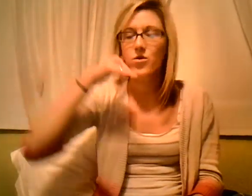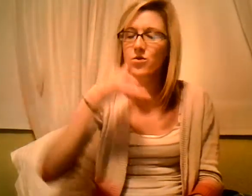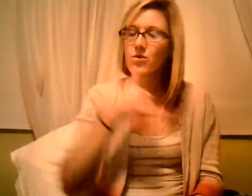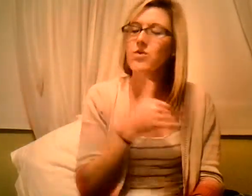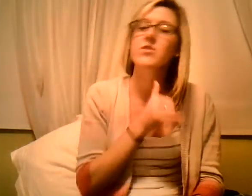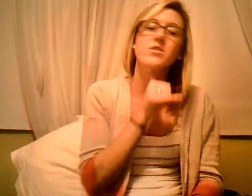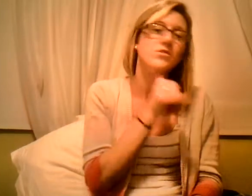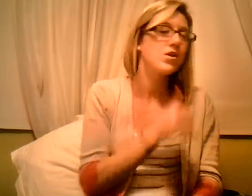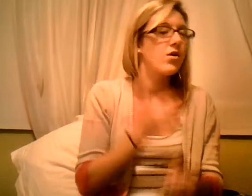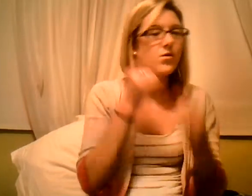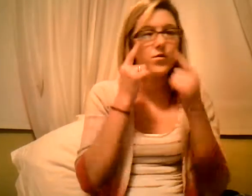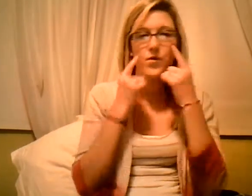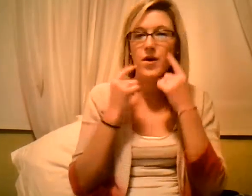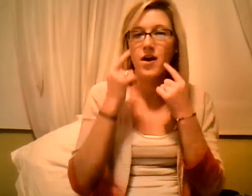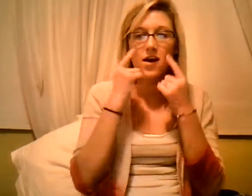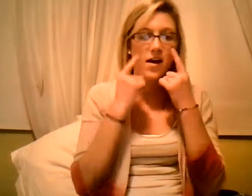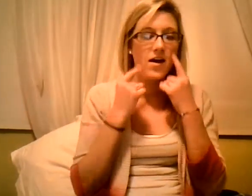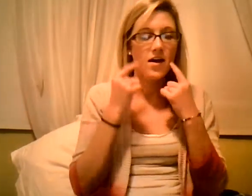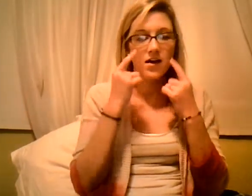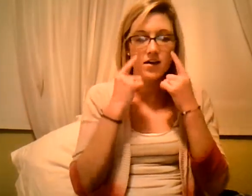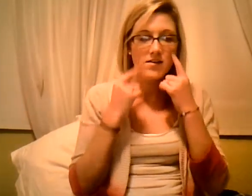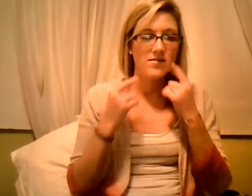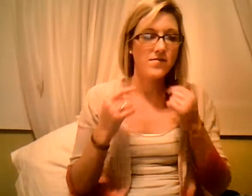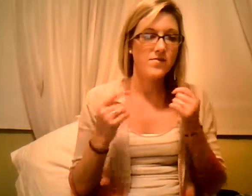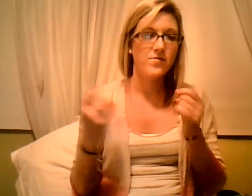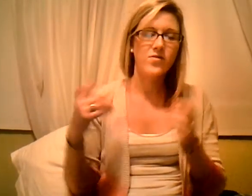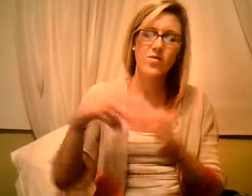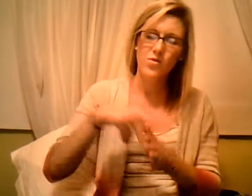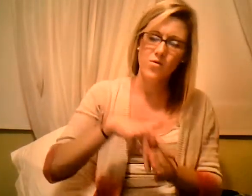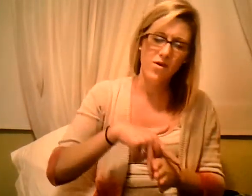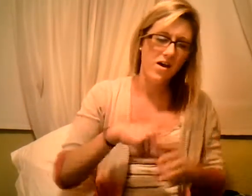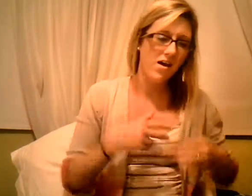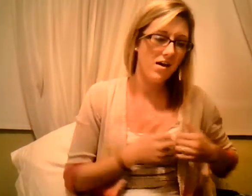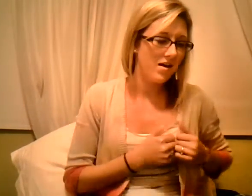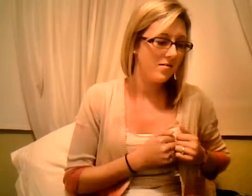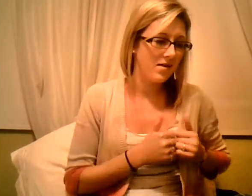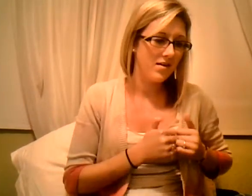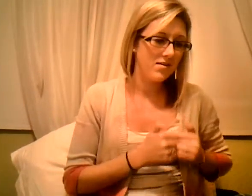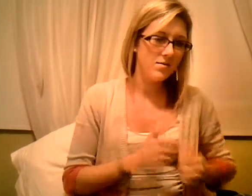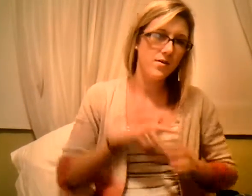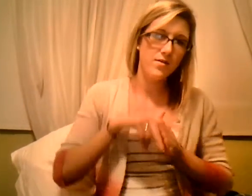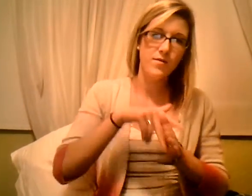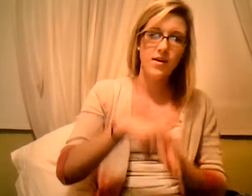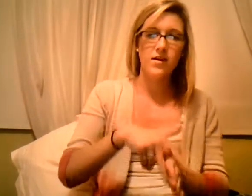Cowgirls don't cry. Cry baby, ride.